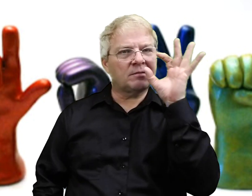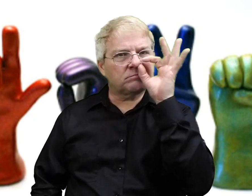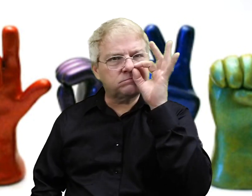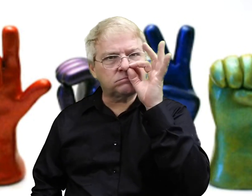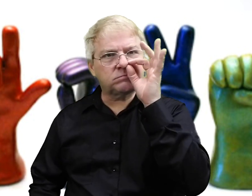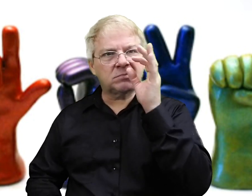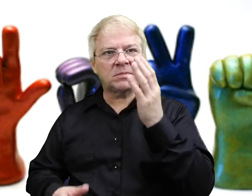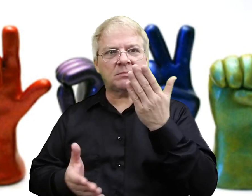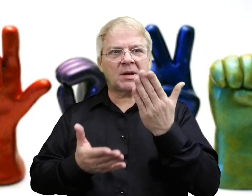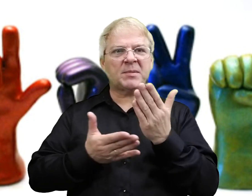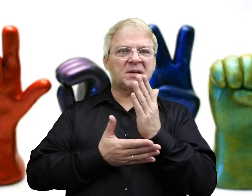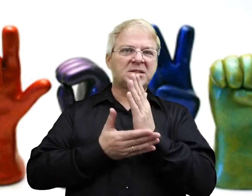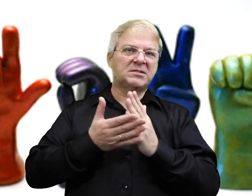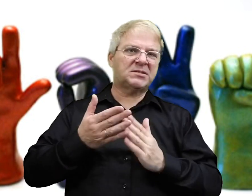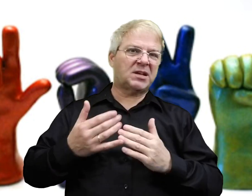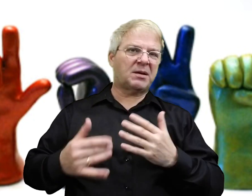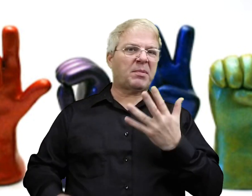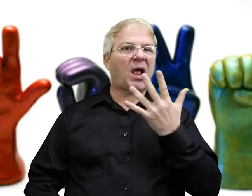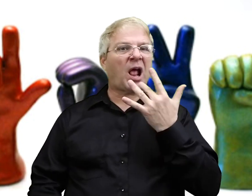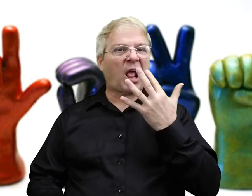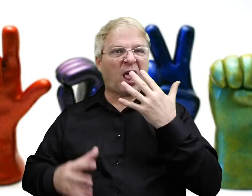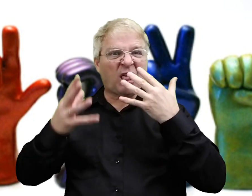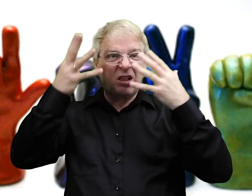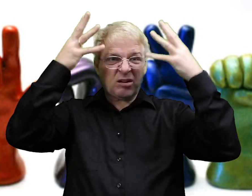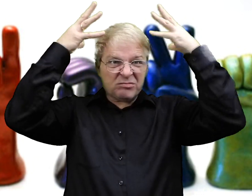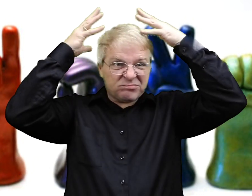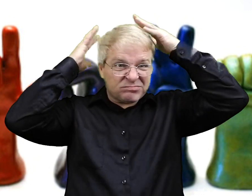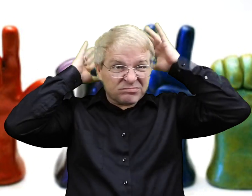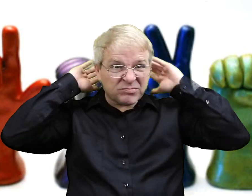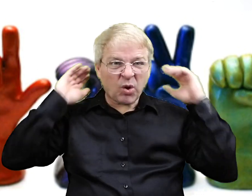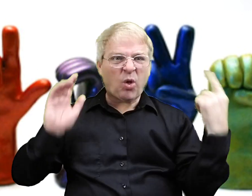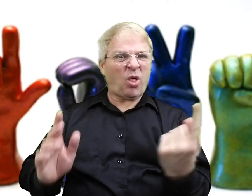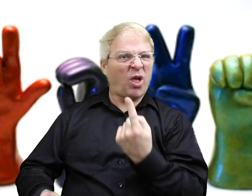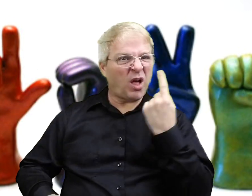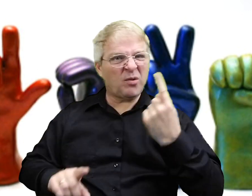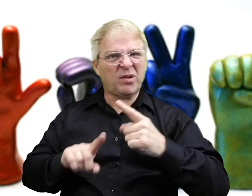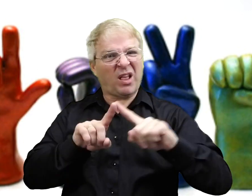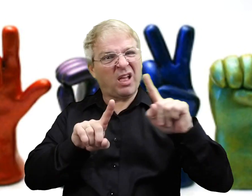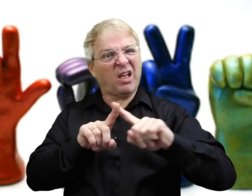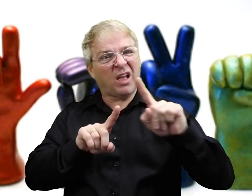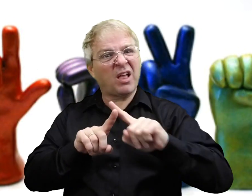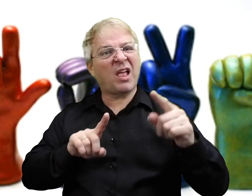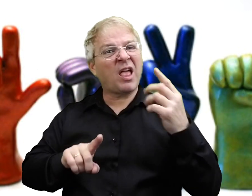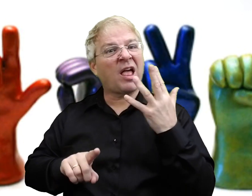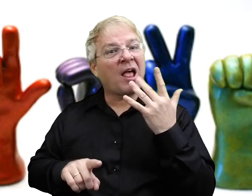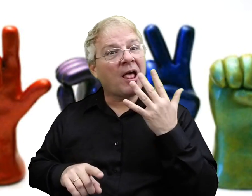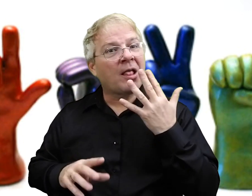And some people might have a nose ring. Or some people might always have really brightly colored hair. There's a